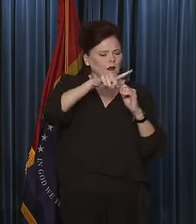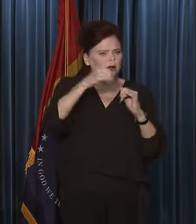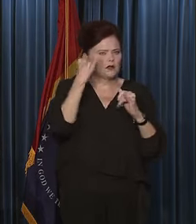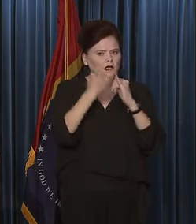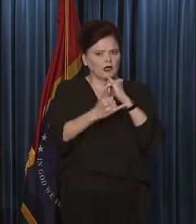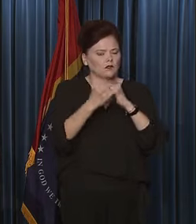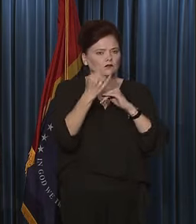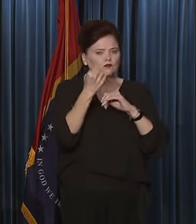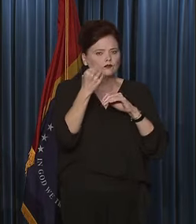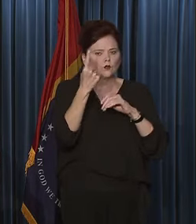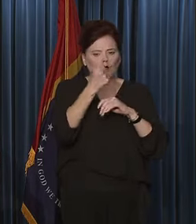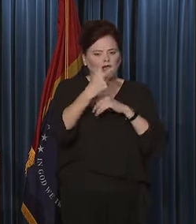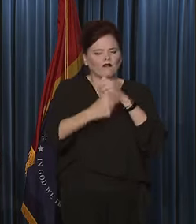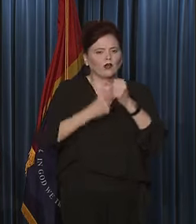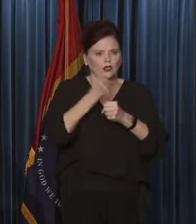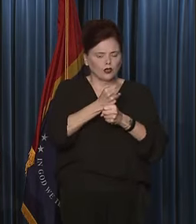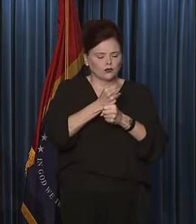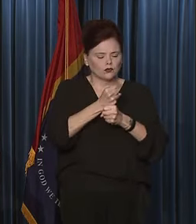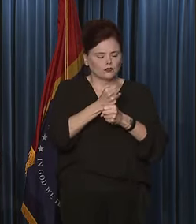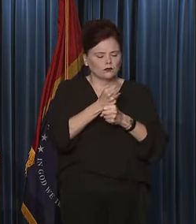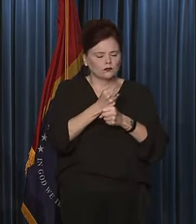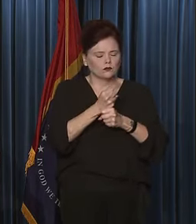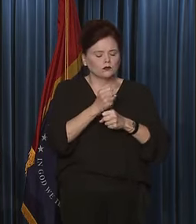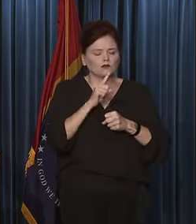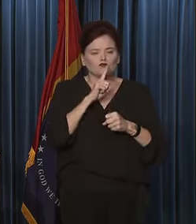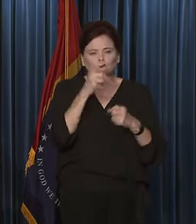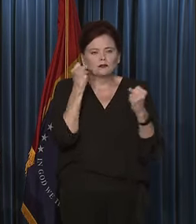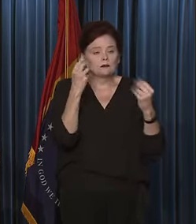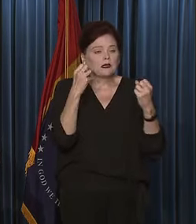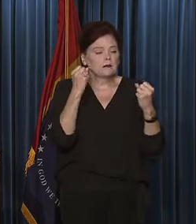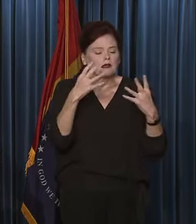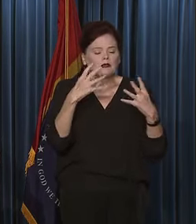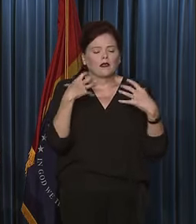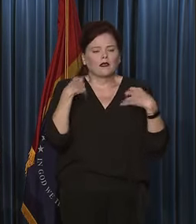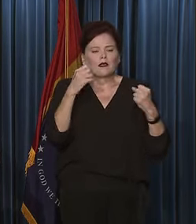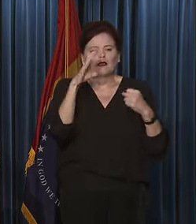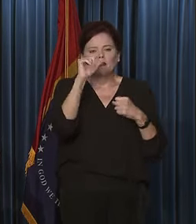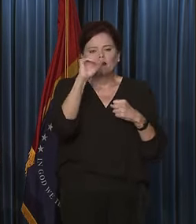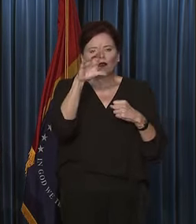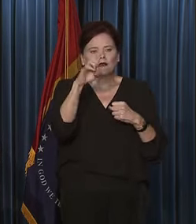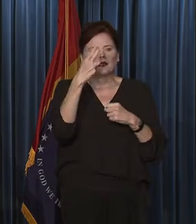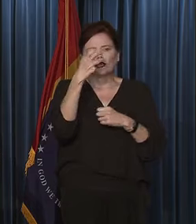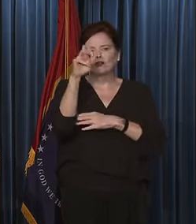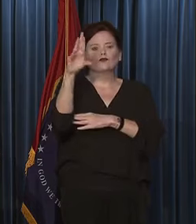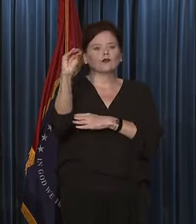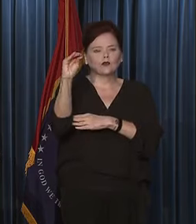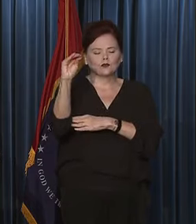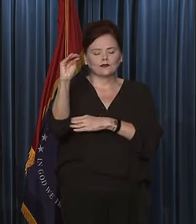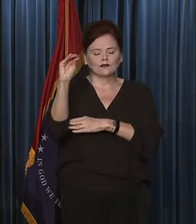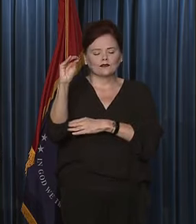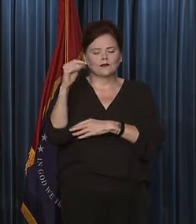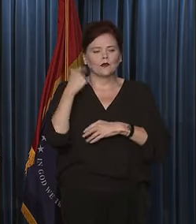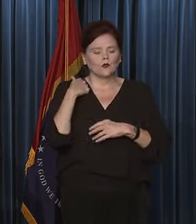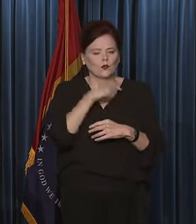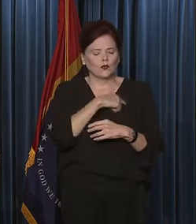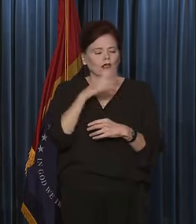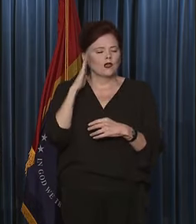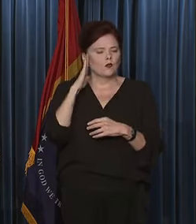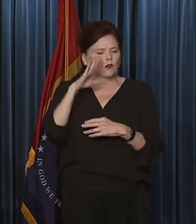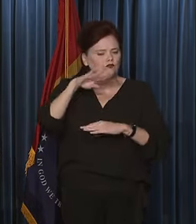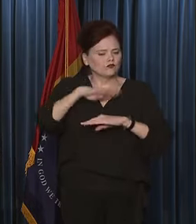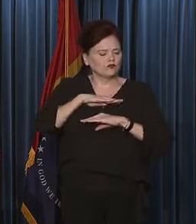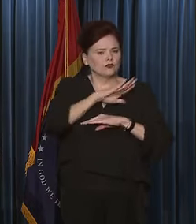last year and a half, truly many health care heroes. We're going to continue to meet the needs.